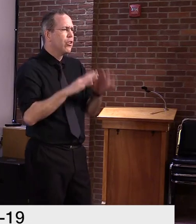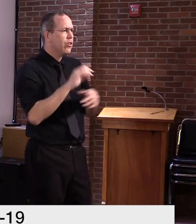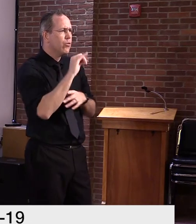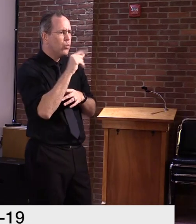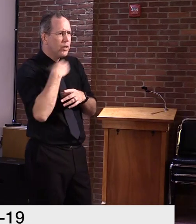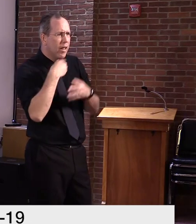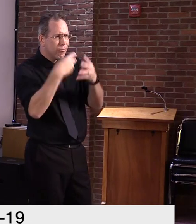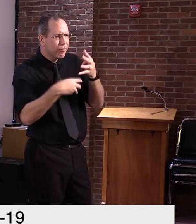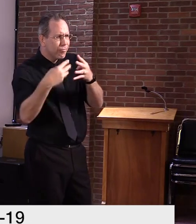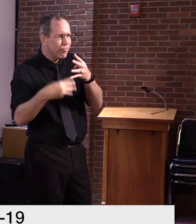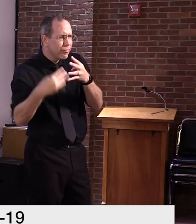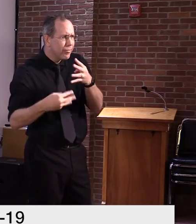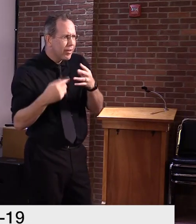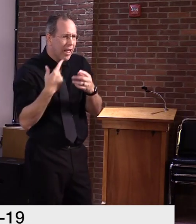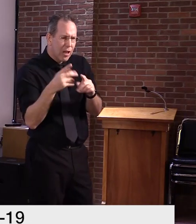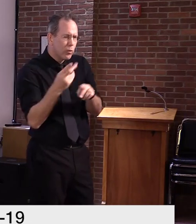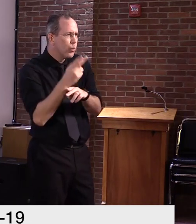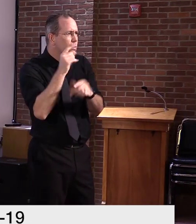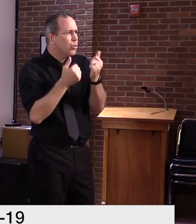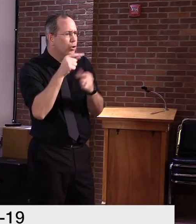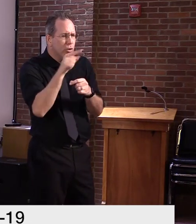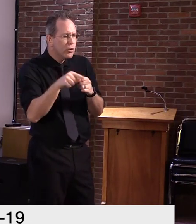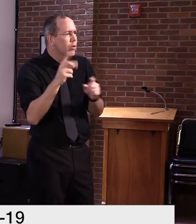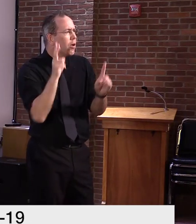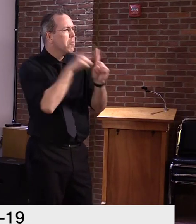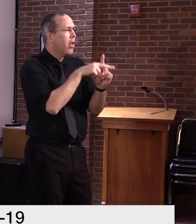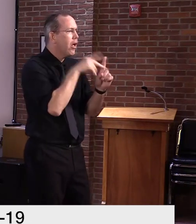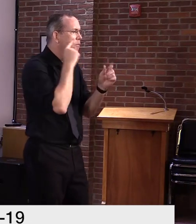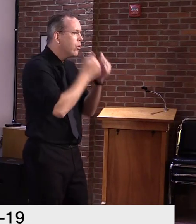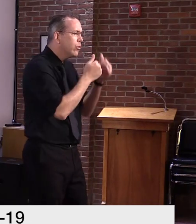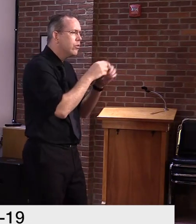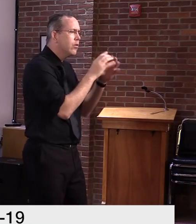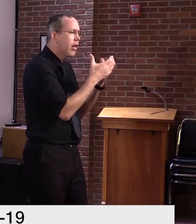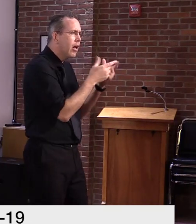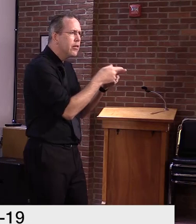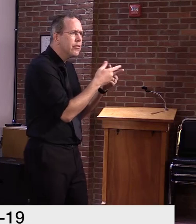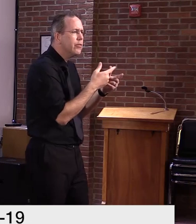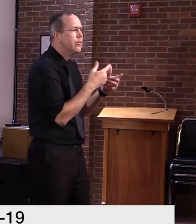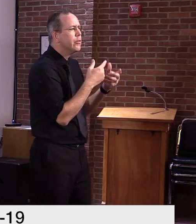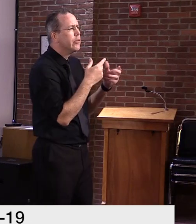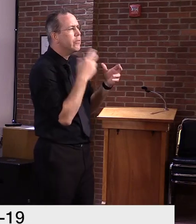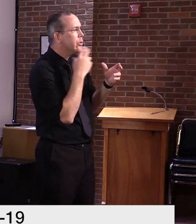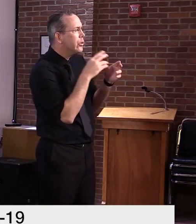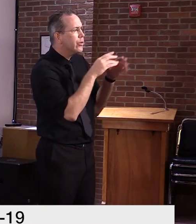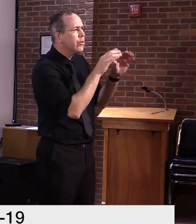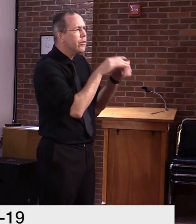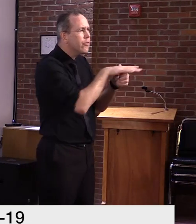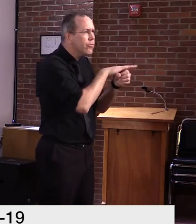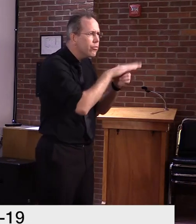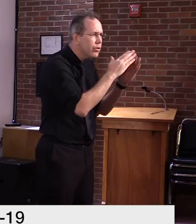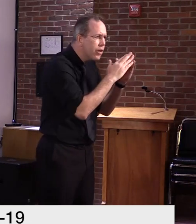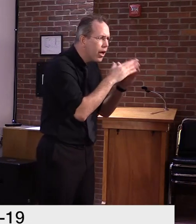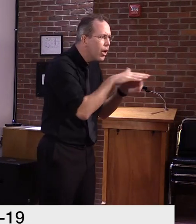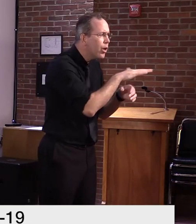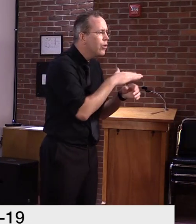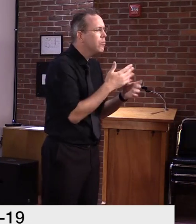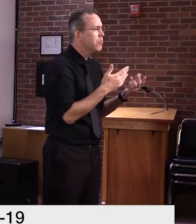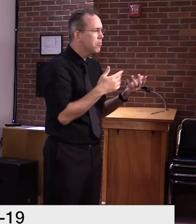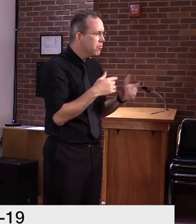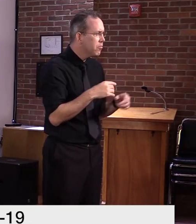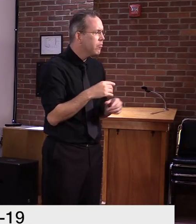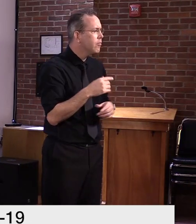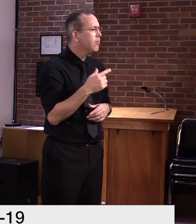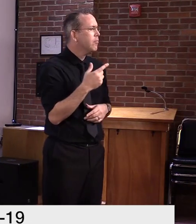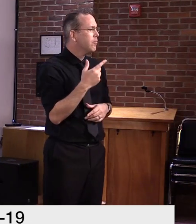Uh, we've also announced a partnership with Edmodo, uh, to build out an ecosystem. So, um, you know, a lot of the ideas that Vermont